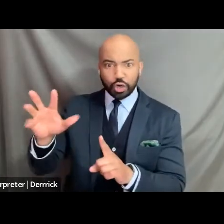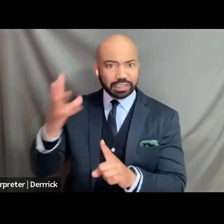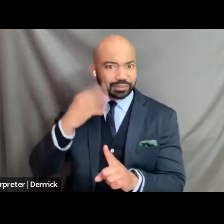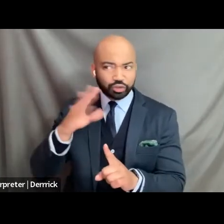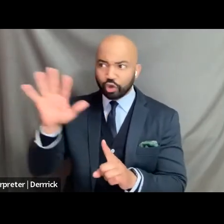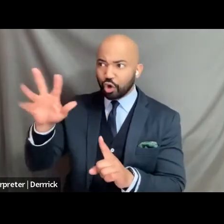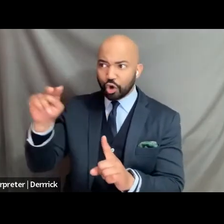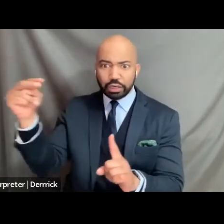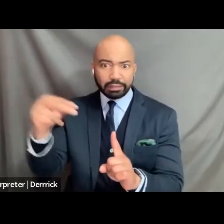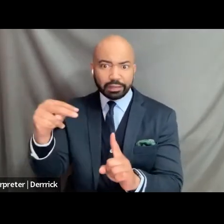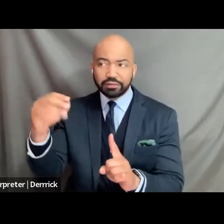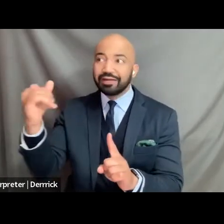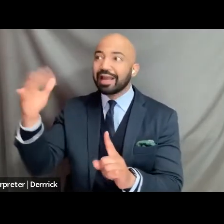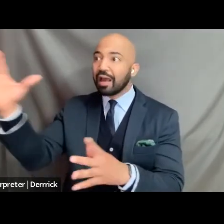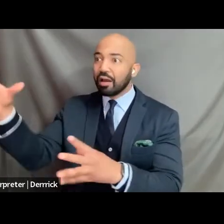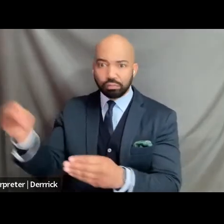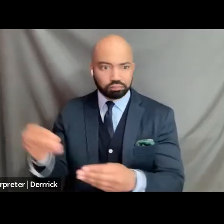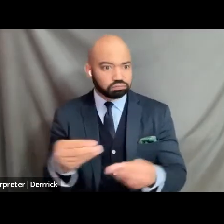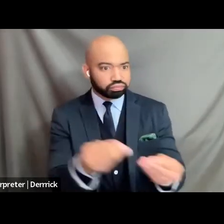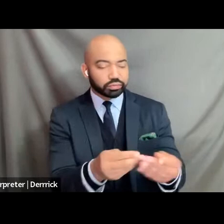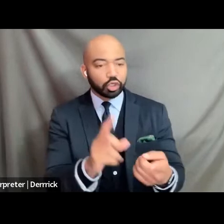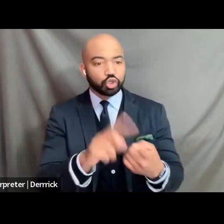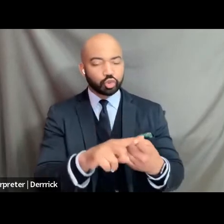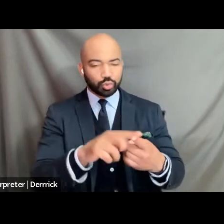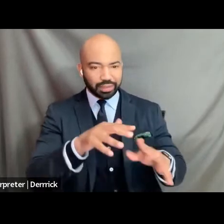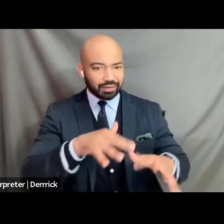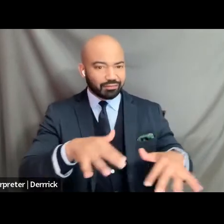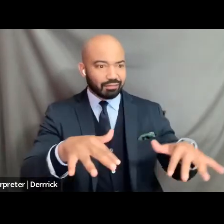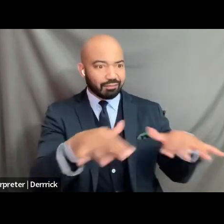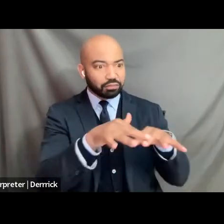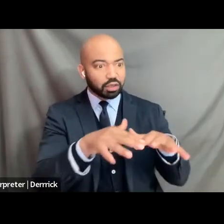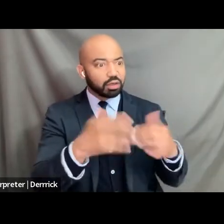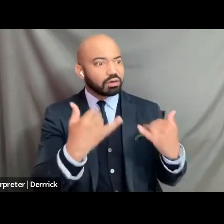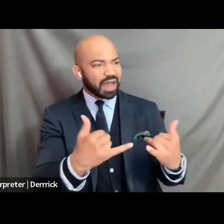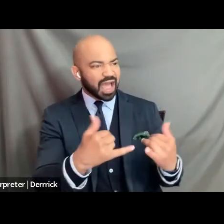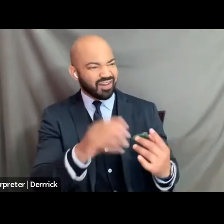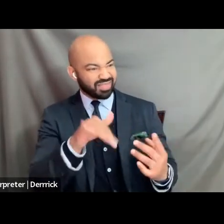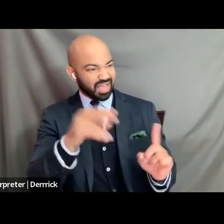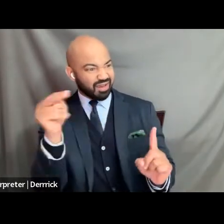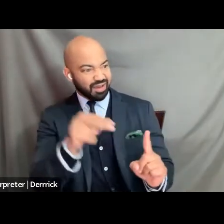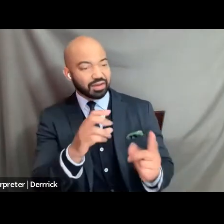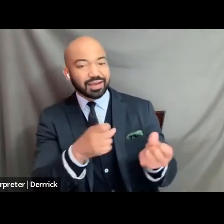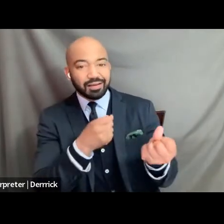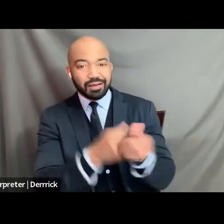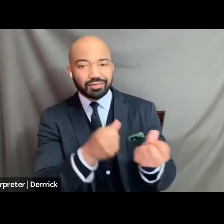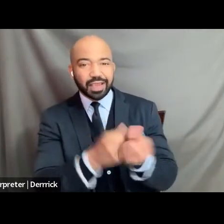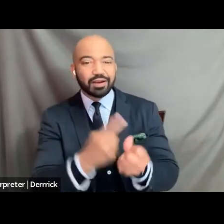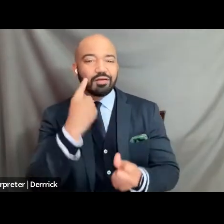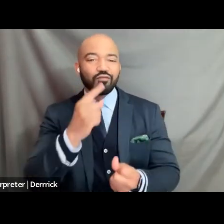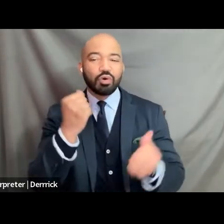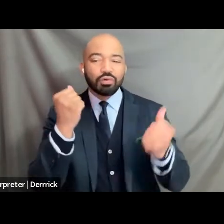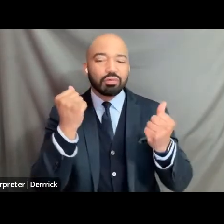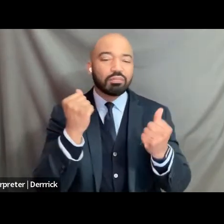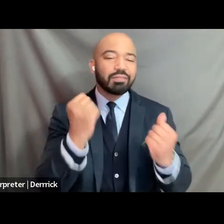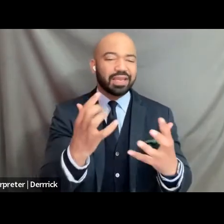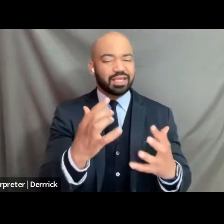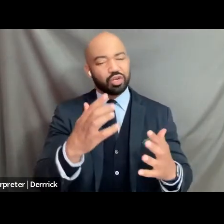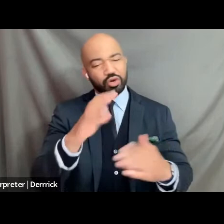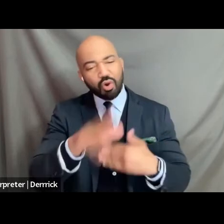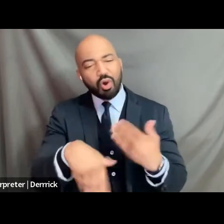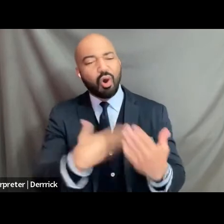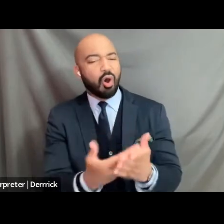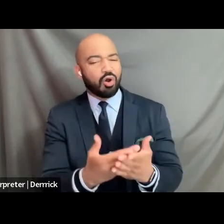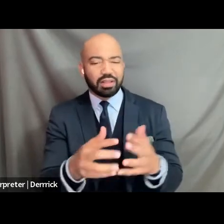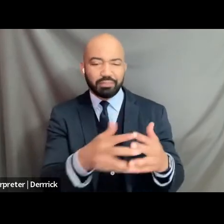that all into a platform um and a perspective that can really advocate for all american people whether you are